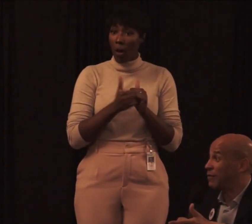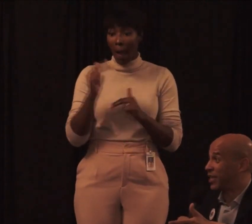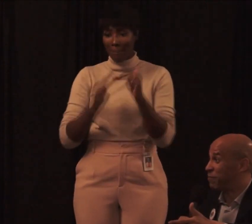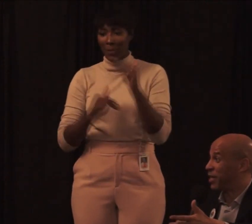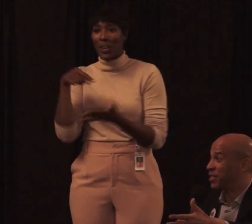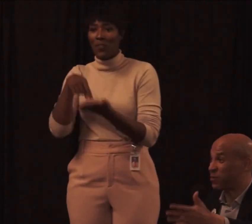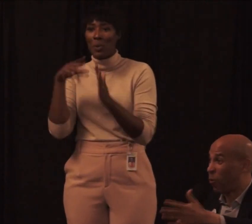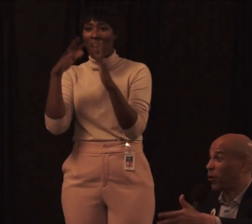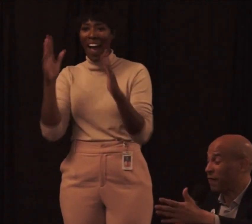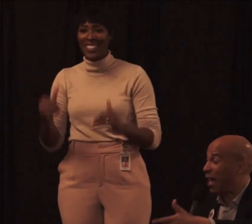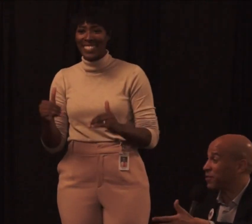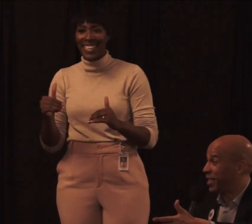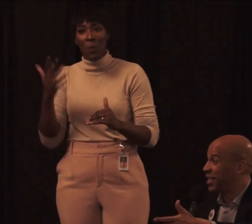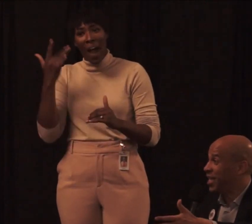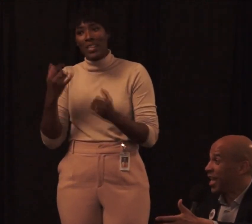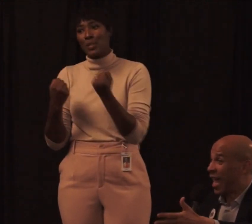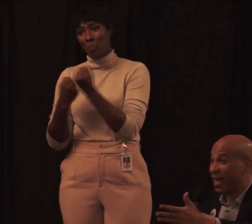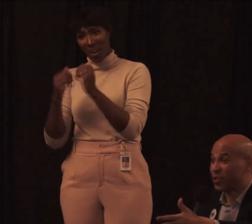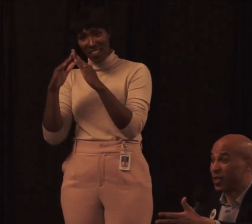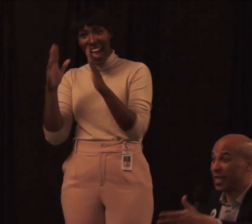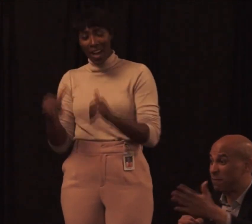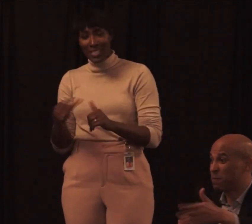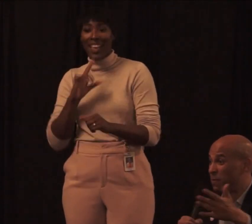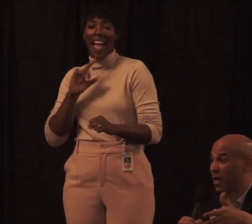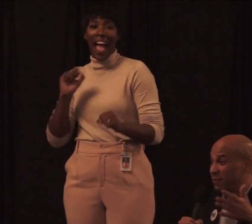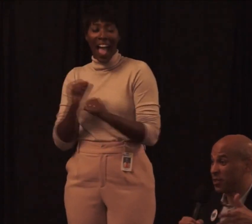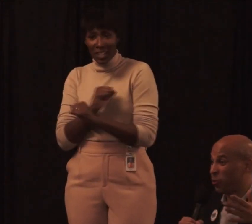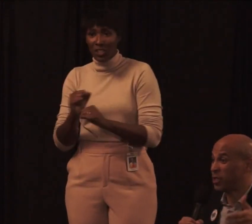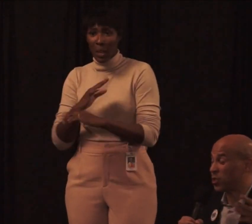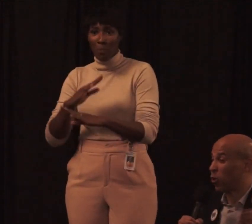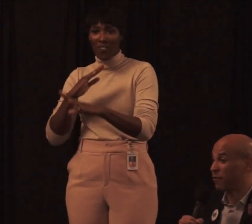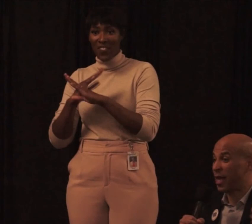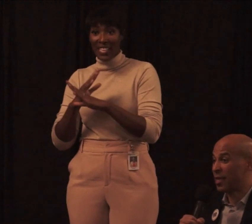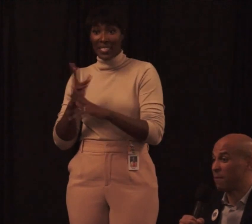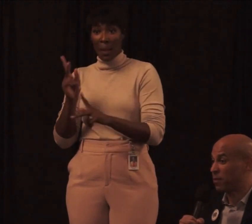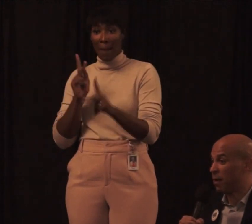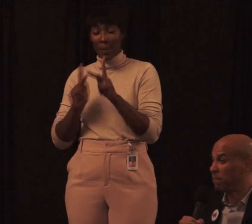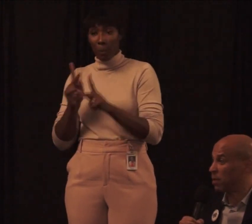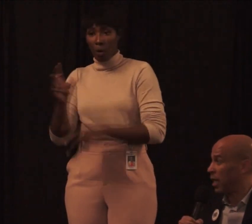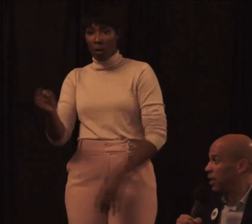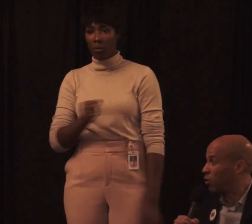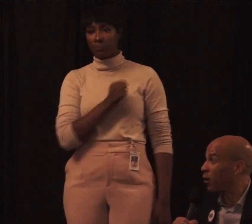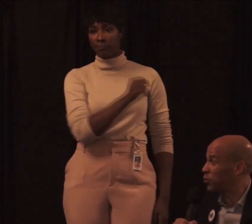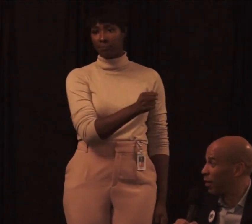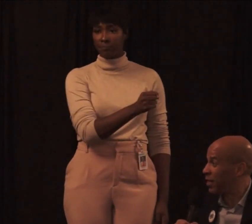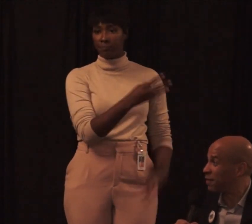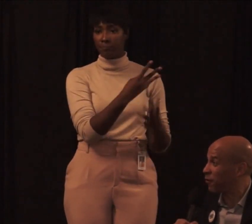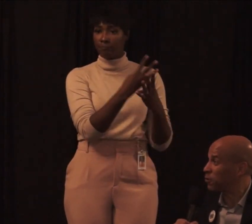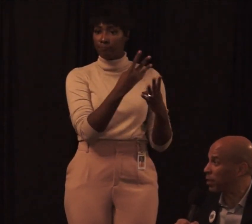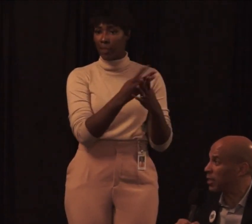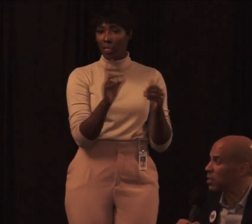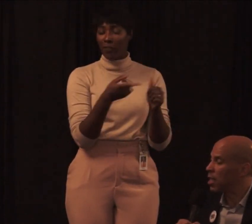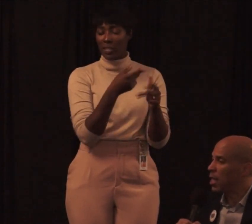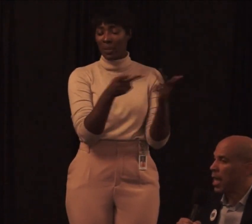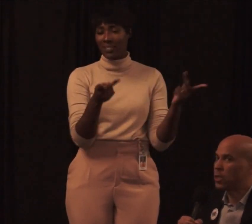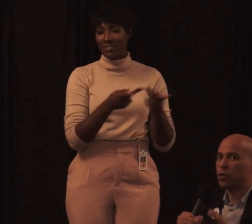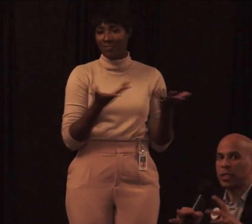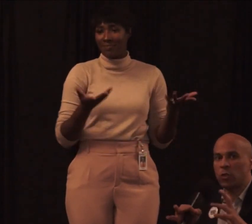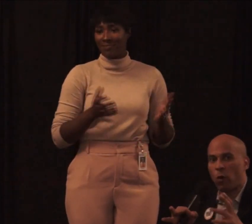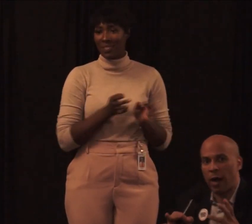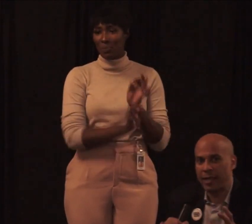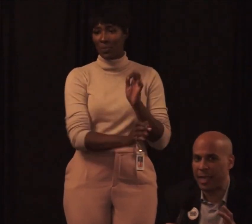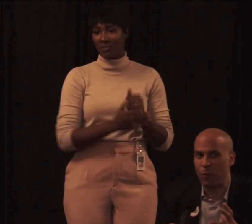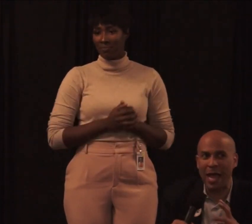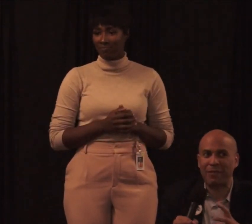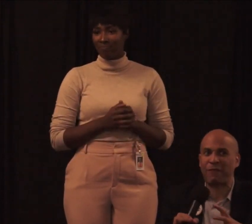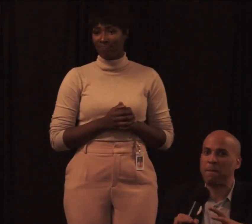affordable housing because supportive housing actually keeps people out of situations that often end up getting incarcerated in the first place. And so